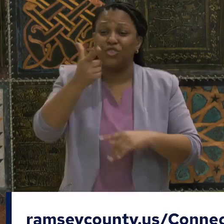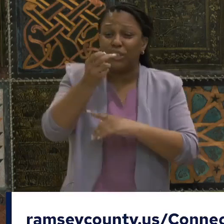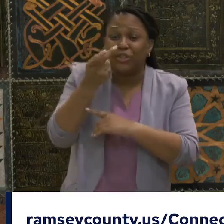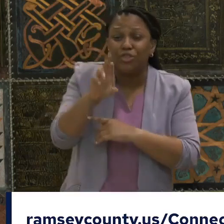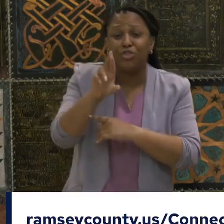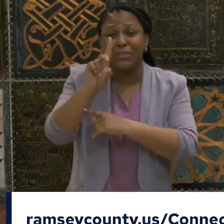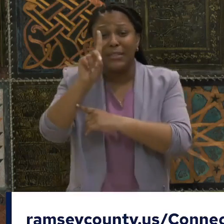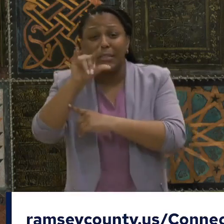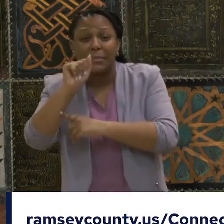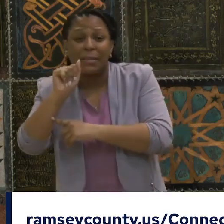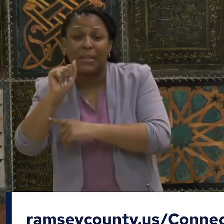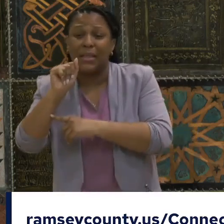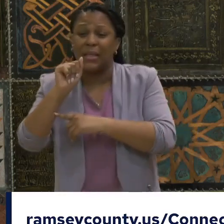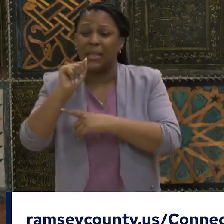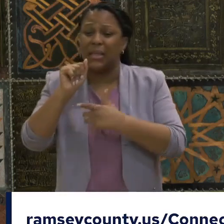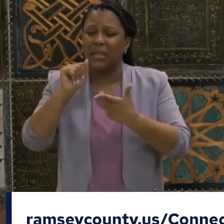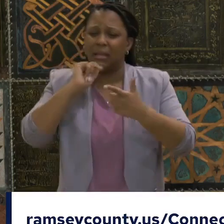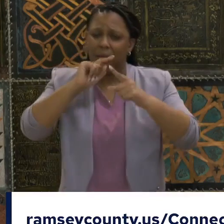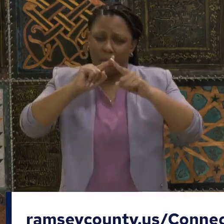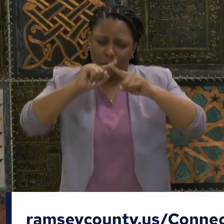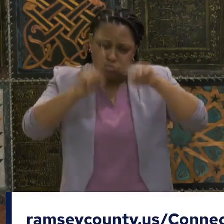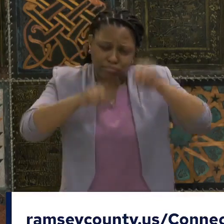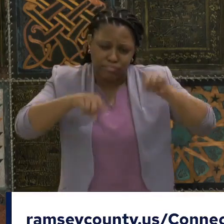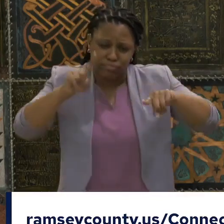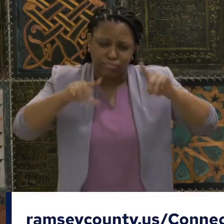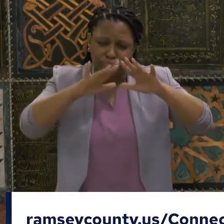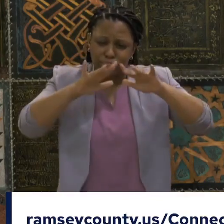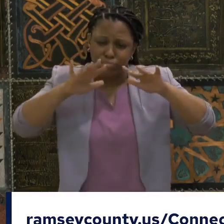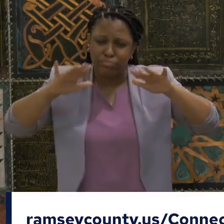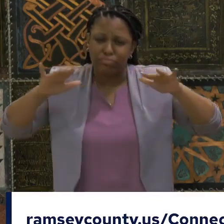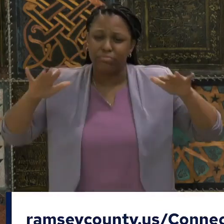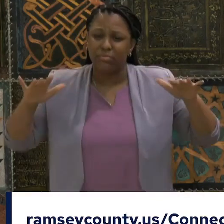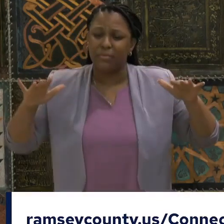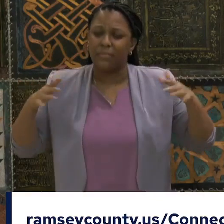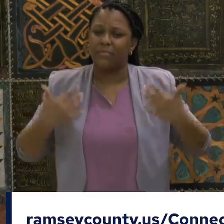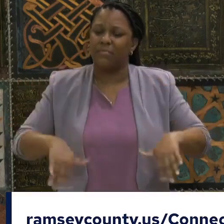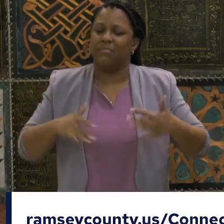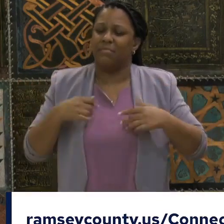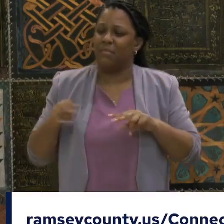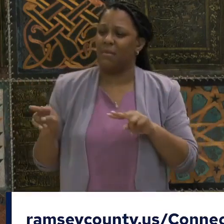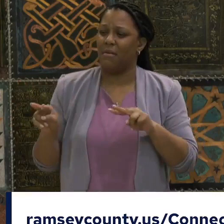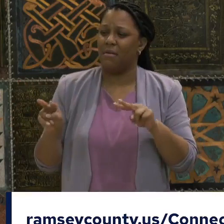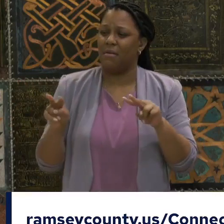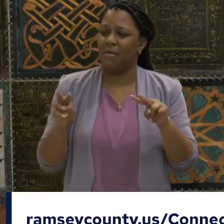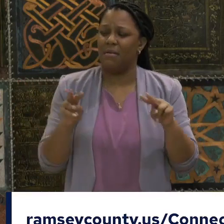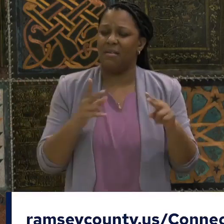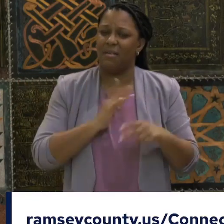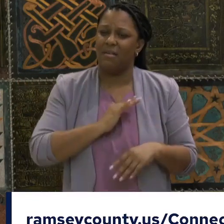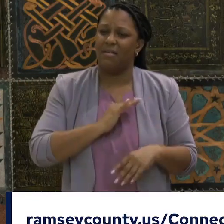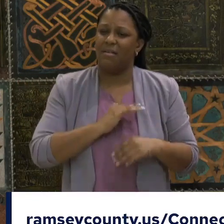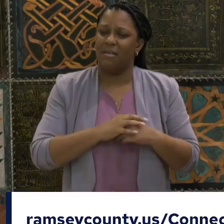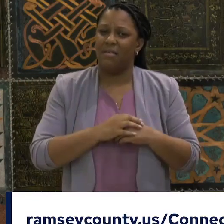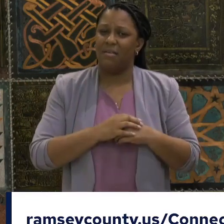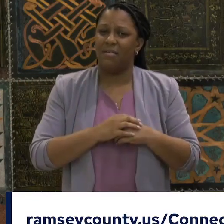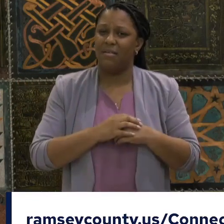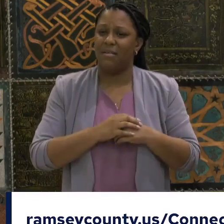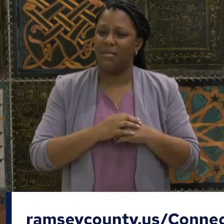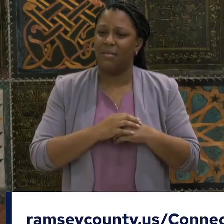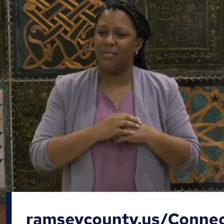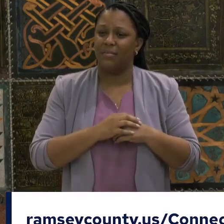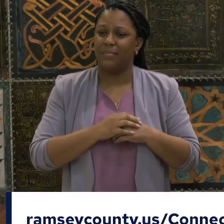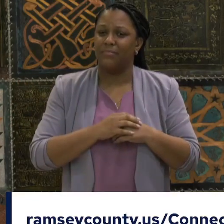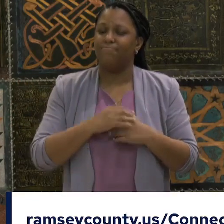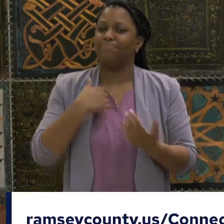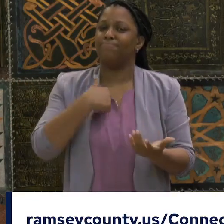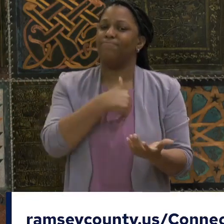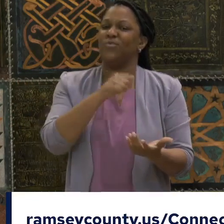And I feel like this pride and joy is something that you all feel, too, which is why you are in this work, because we know that within that diversity, there